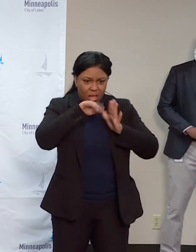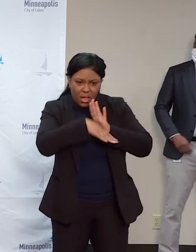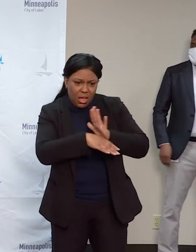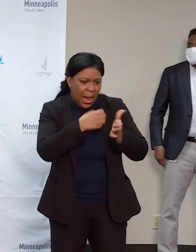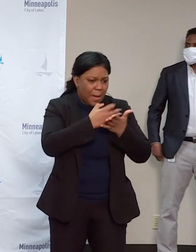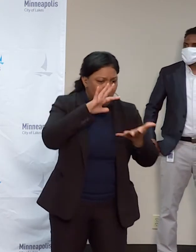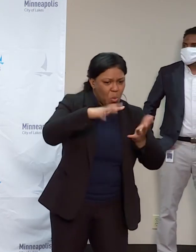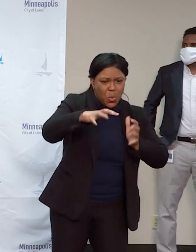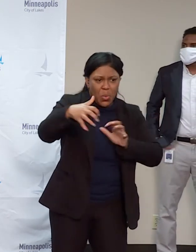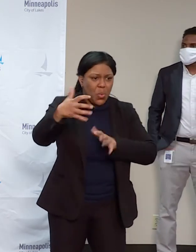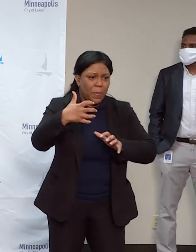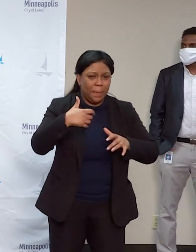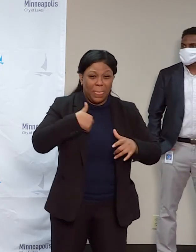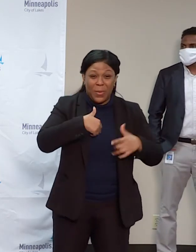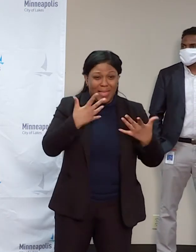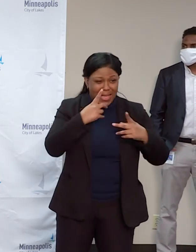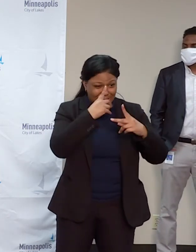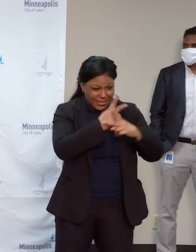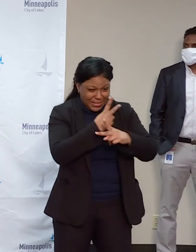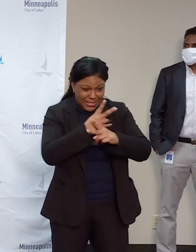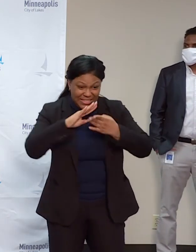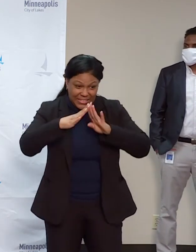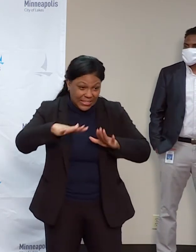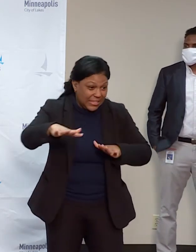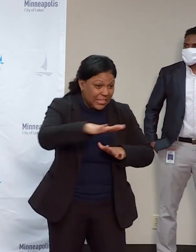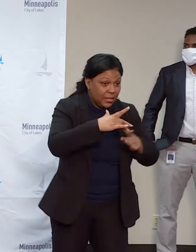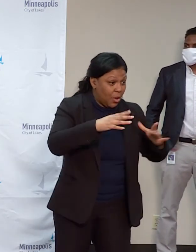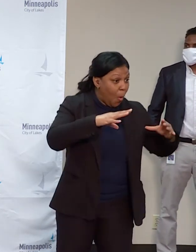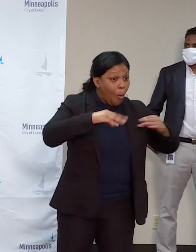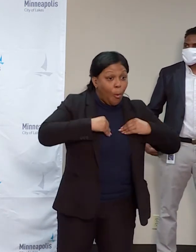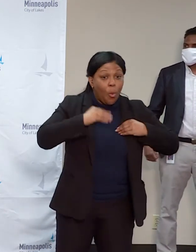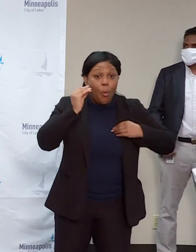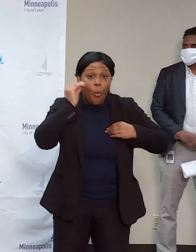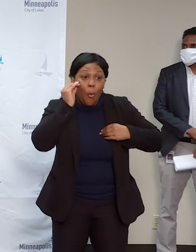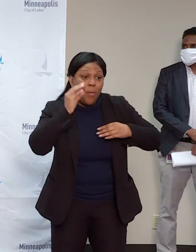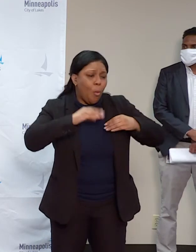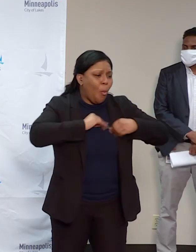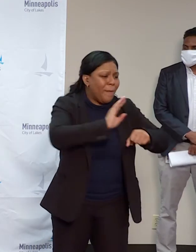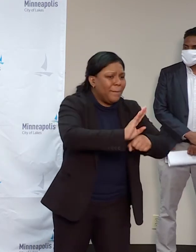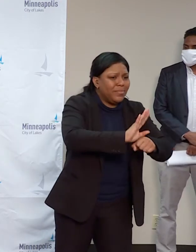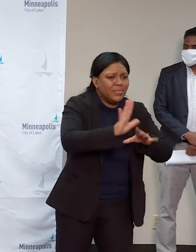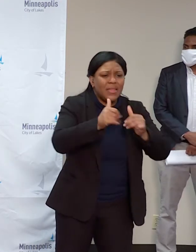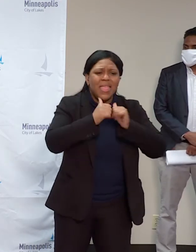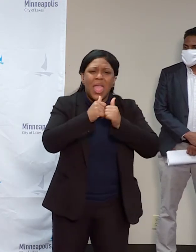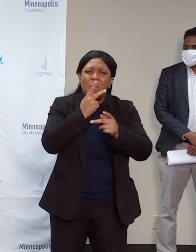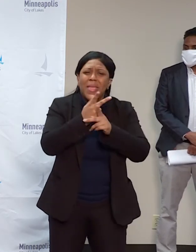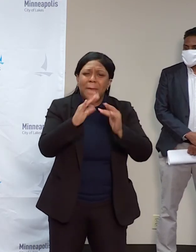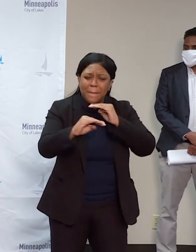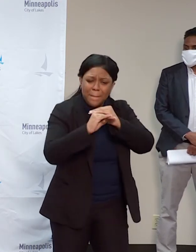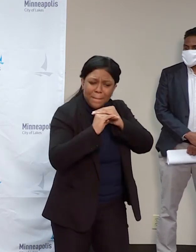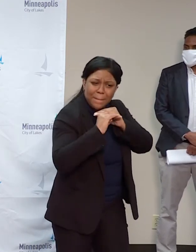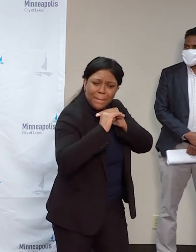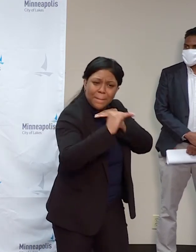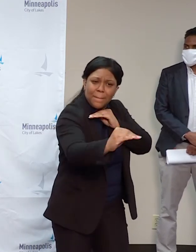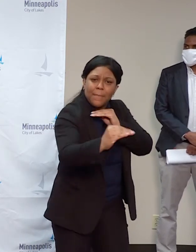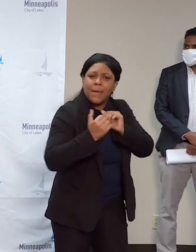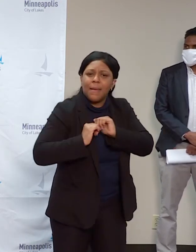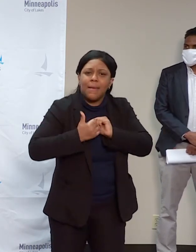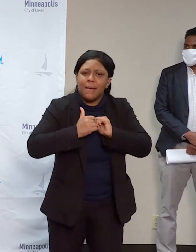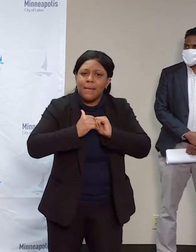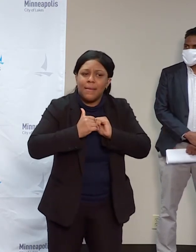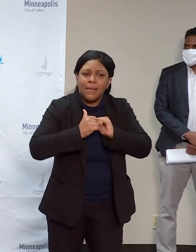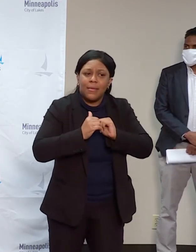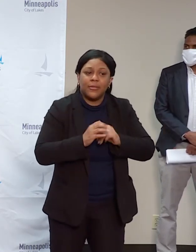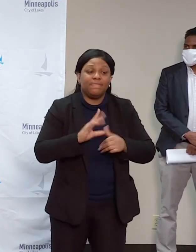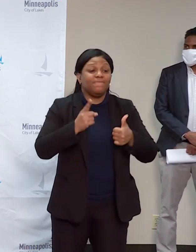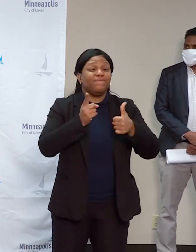to prepare their properties to secure, to secure and safe areas for their workers and customers. First, Minneapolis is